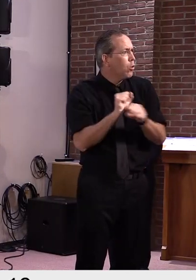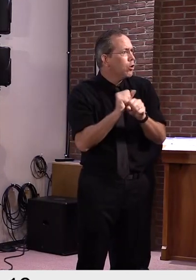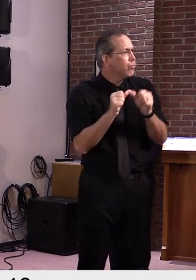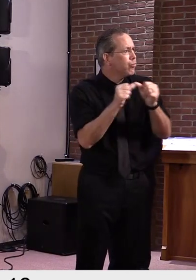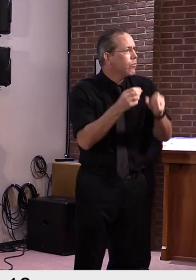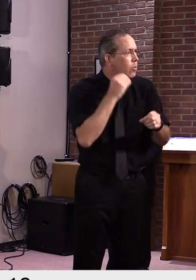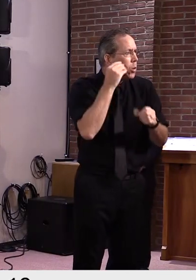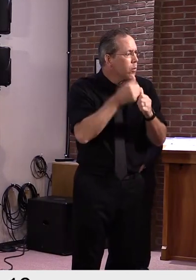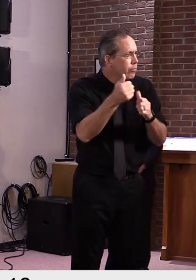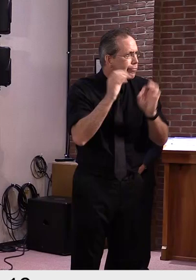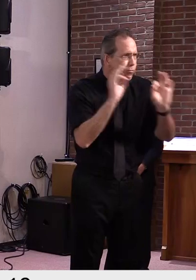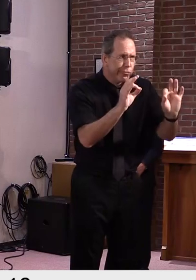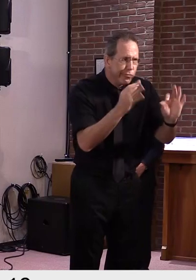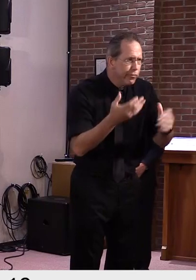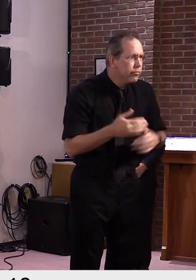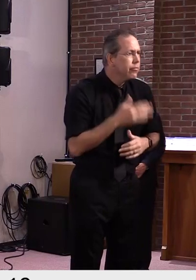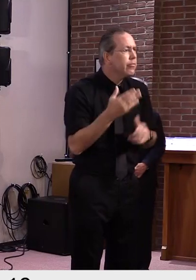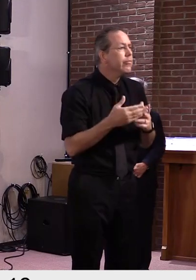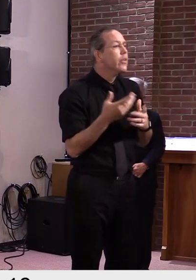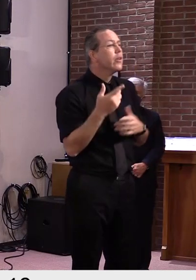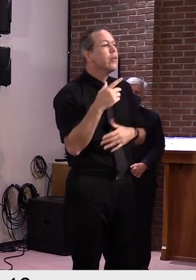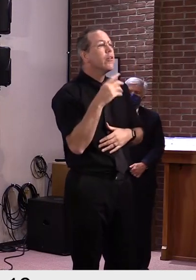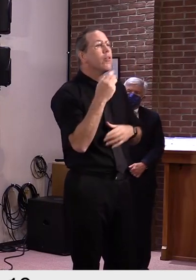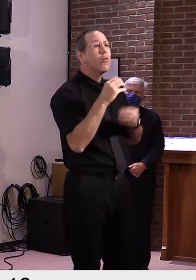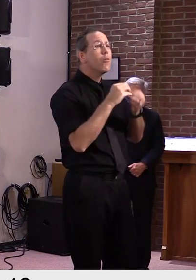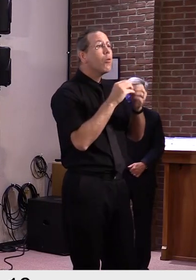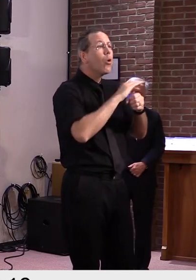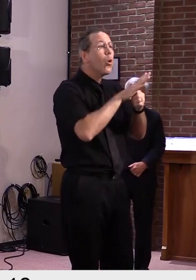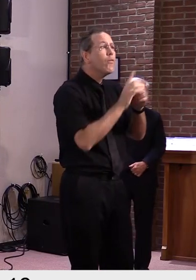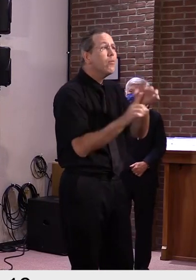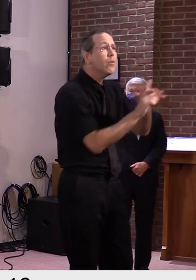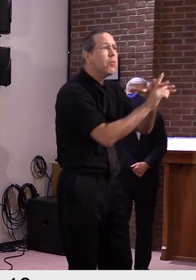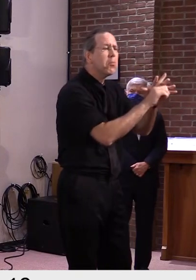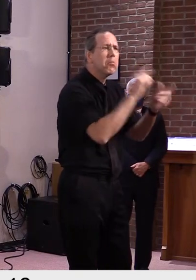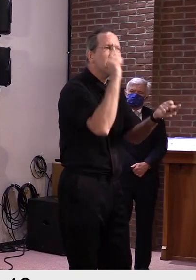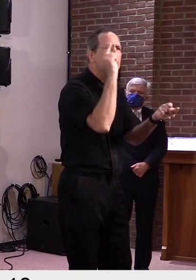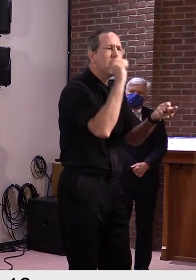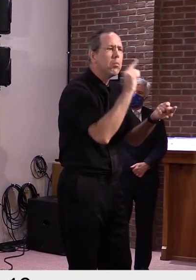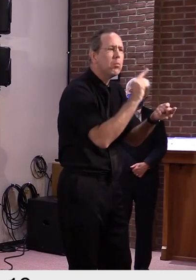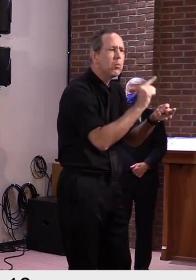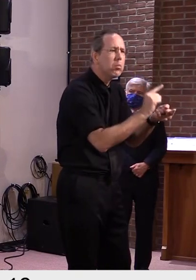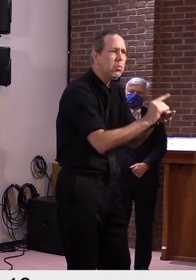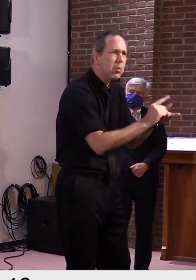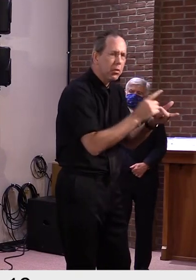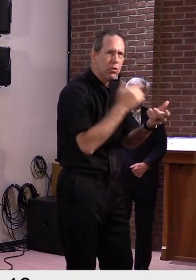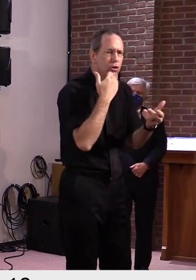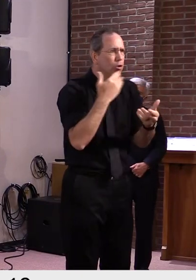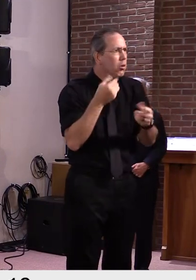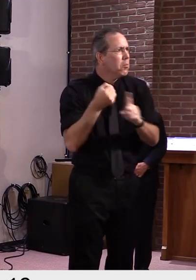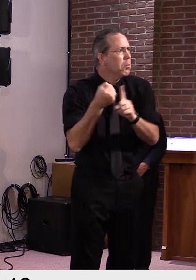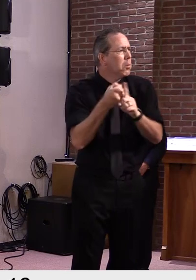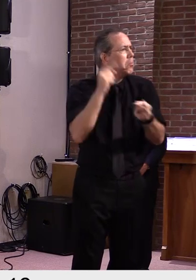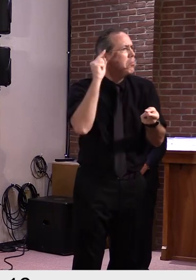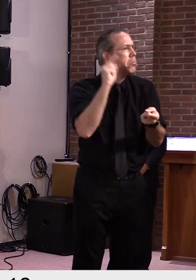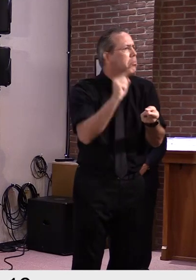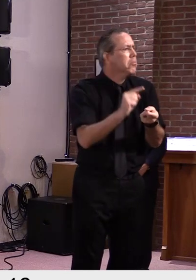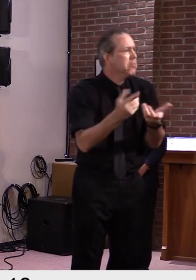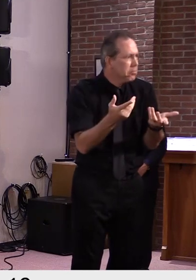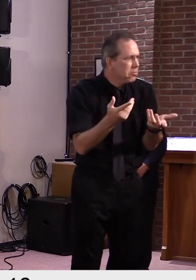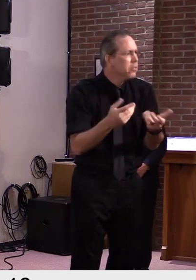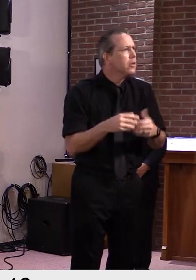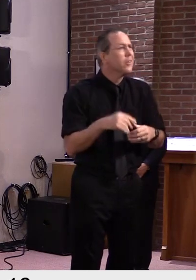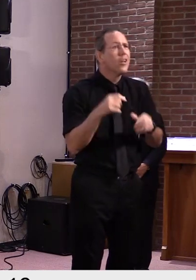and positivity rates stay amongst the lowest in the country. Again this approach has allowed us to consistently